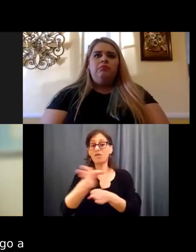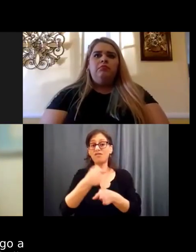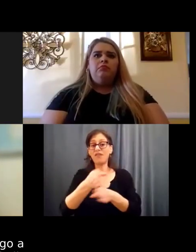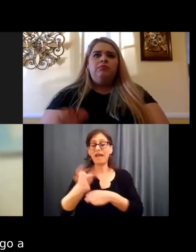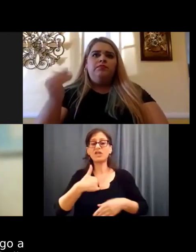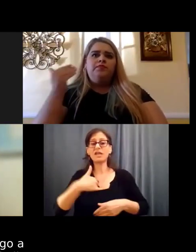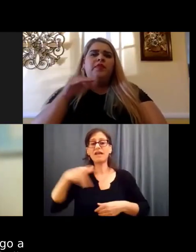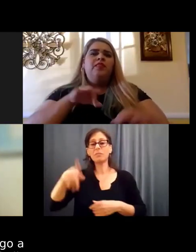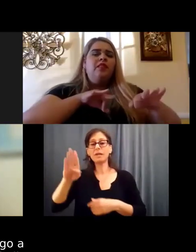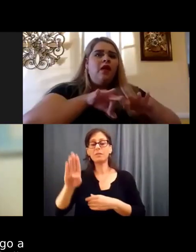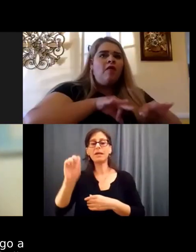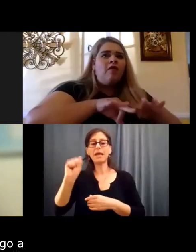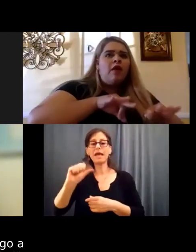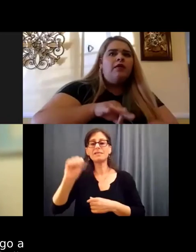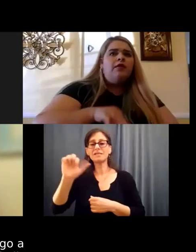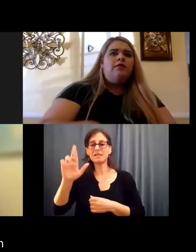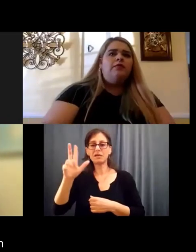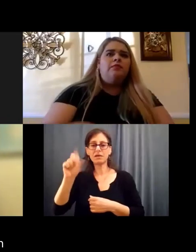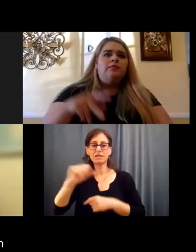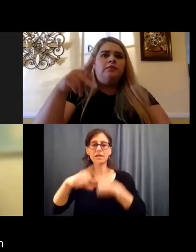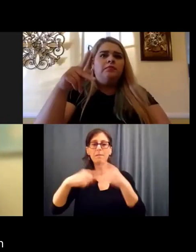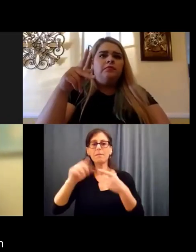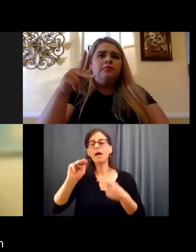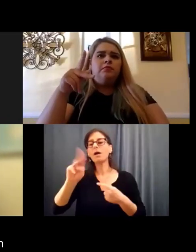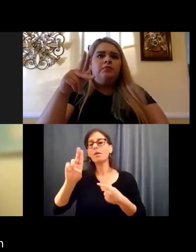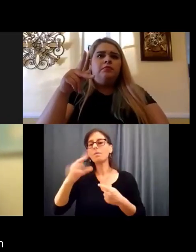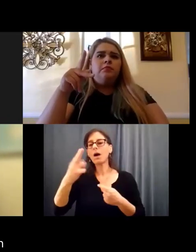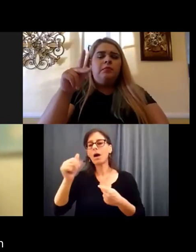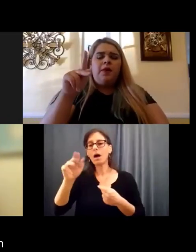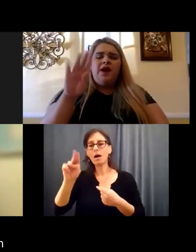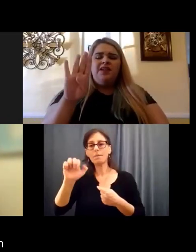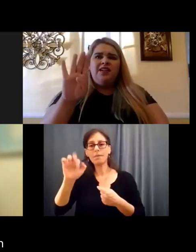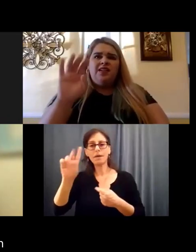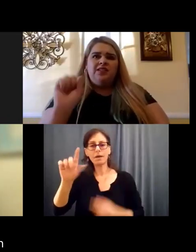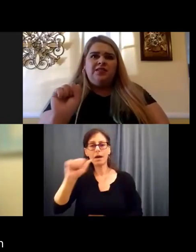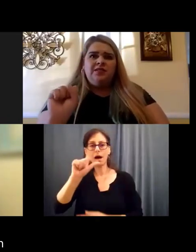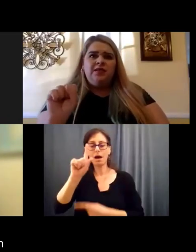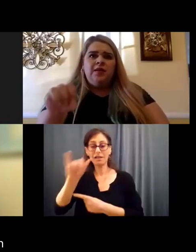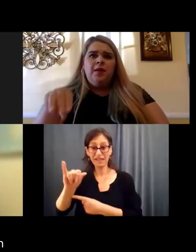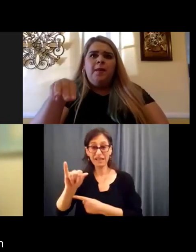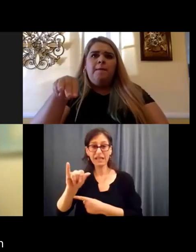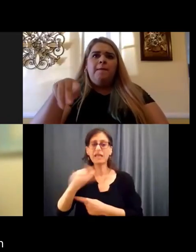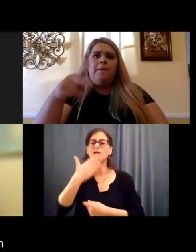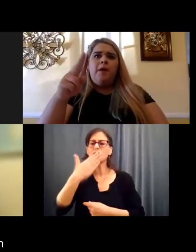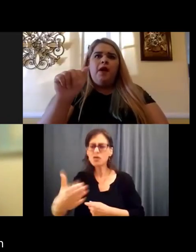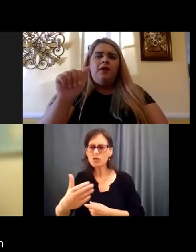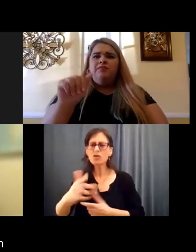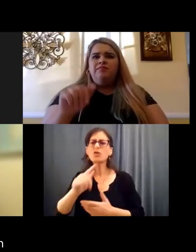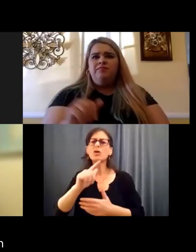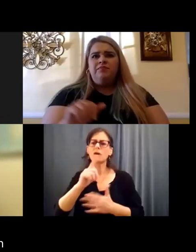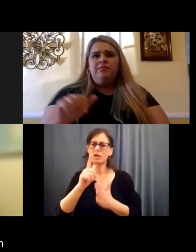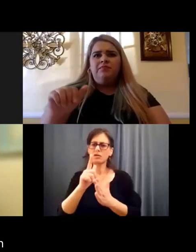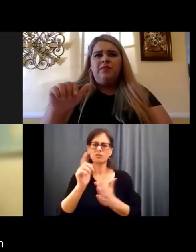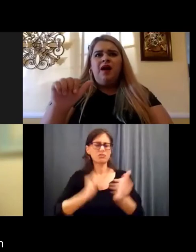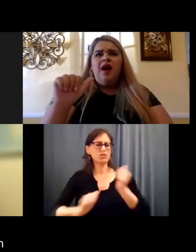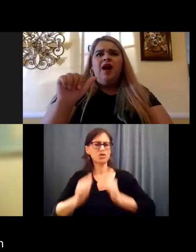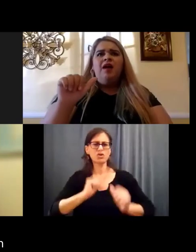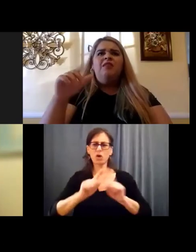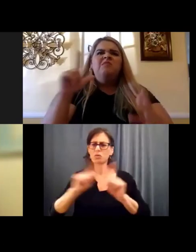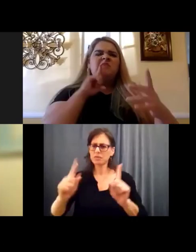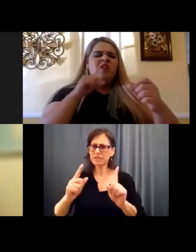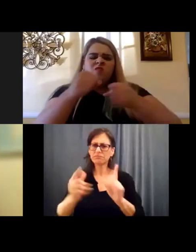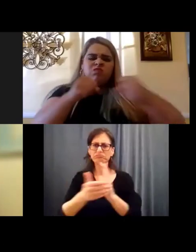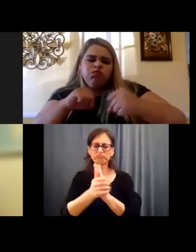a PBS series of Muhammad Ali for, four parts, eight hours. It was actually well done in a lot, lots of different ways,